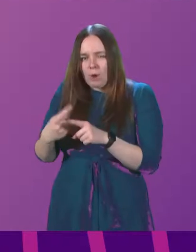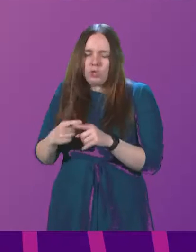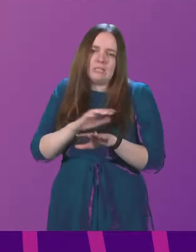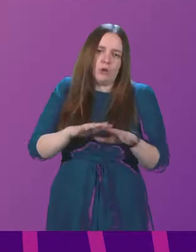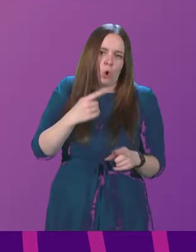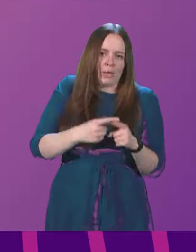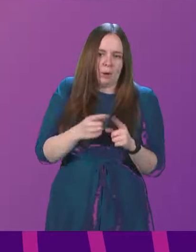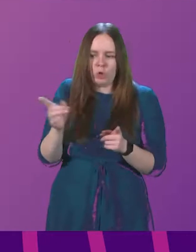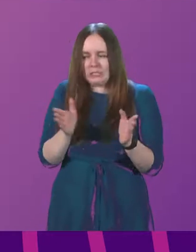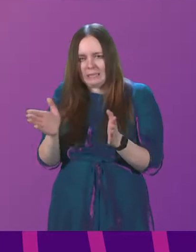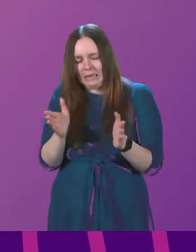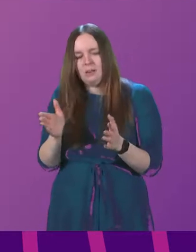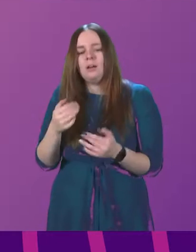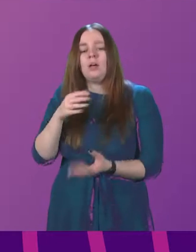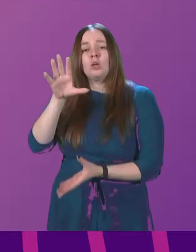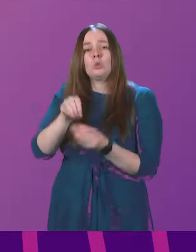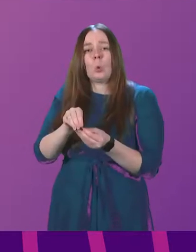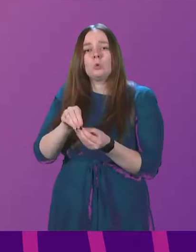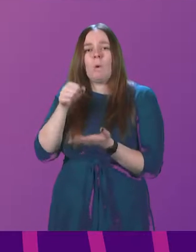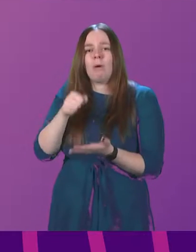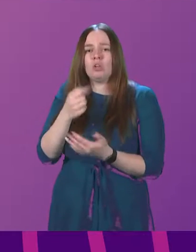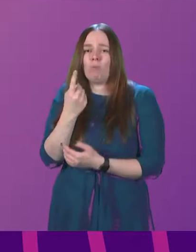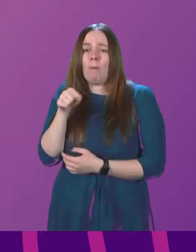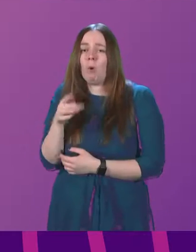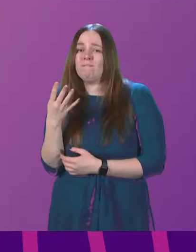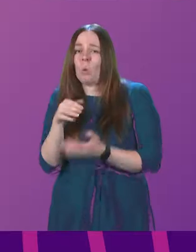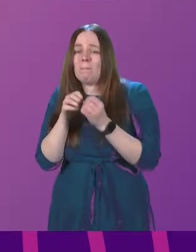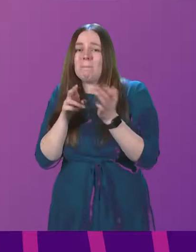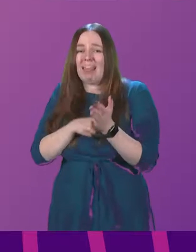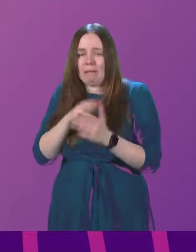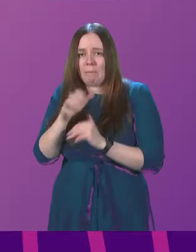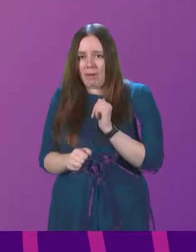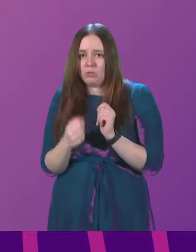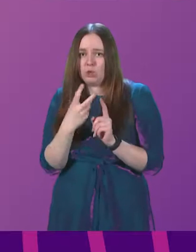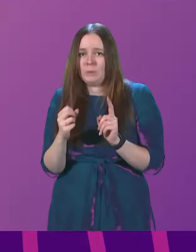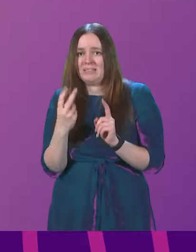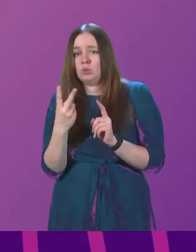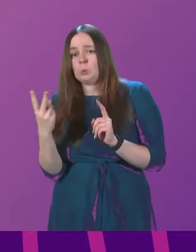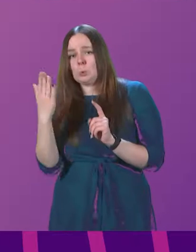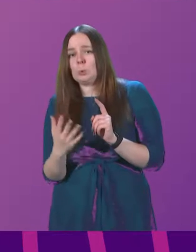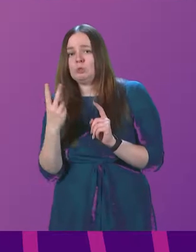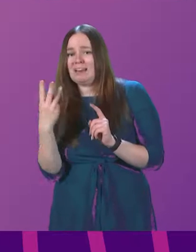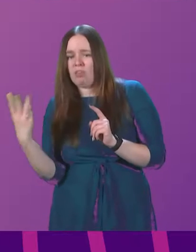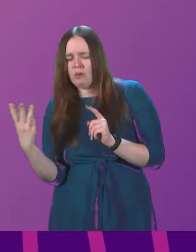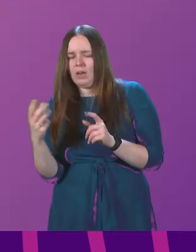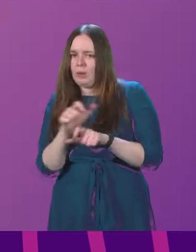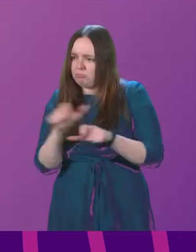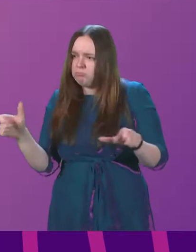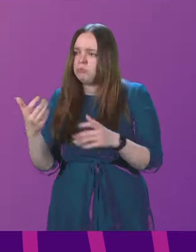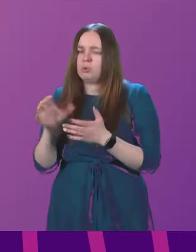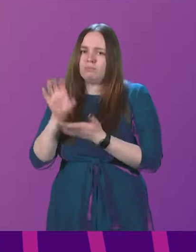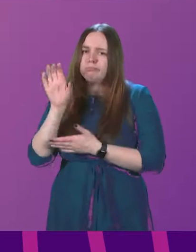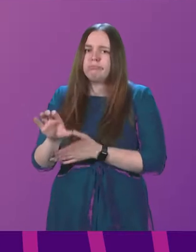-emergencies. With a total budget of £1.4 billion in 2022-2023, we continue to protect real-terms funding for Police Scotland